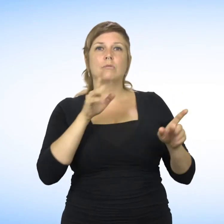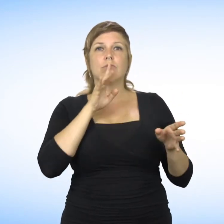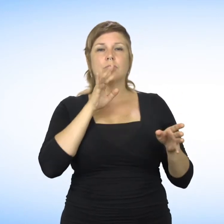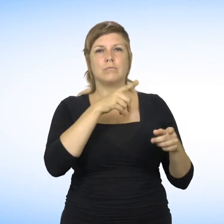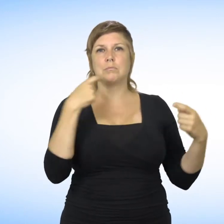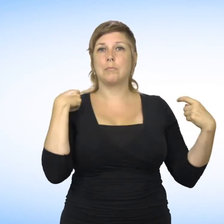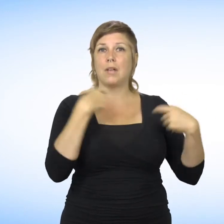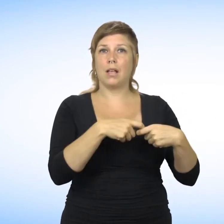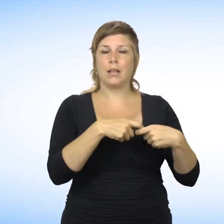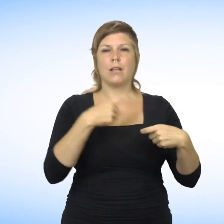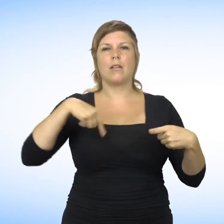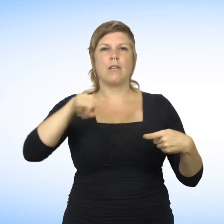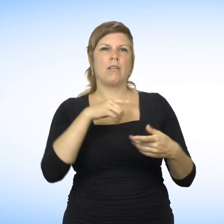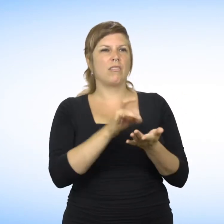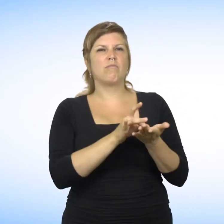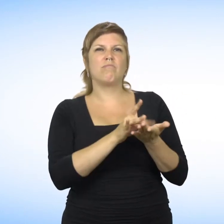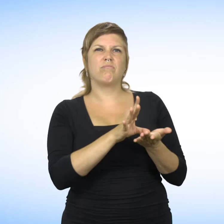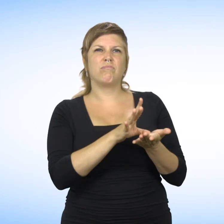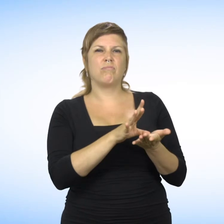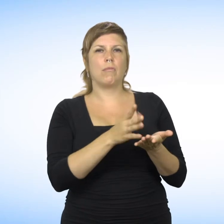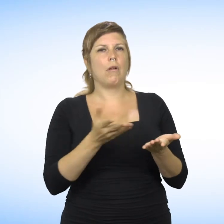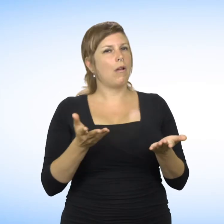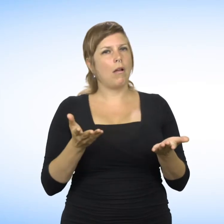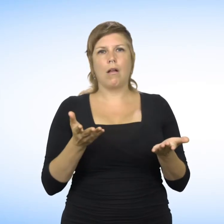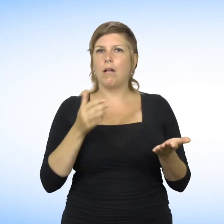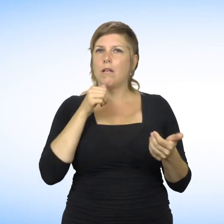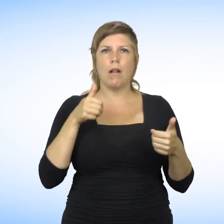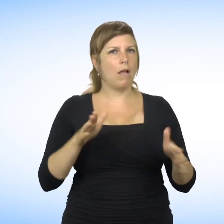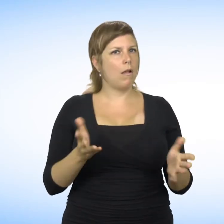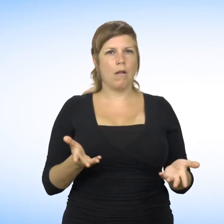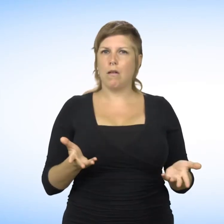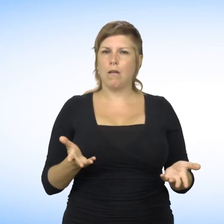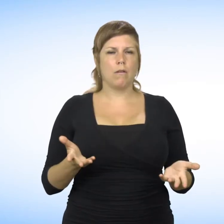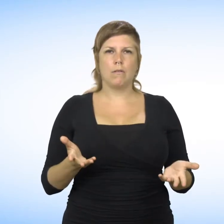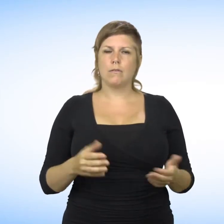It should be noted that the status of French as an official language in Quebec is not discriminatory.